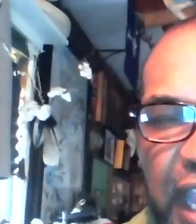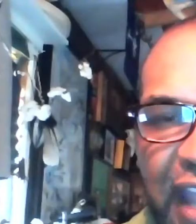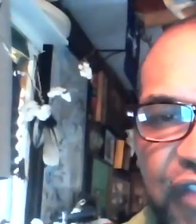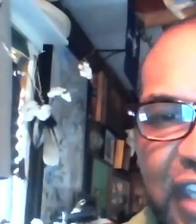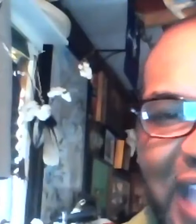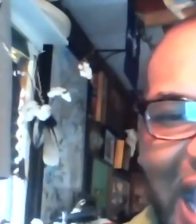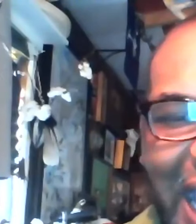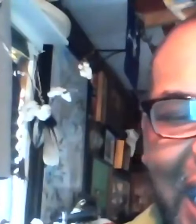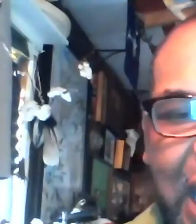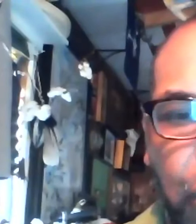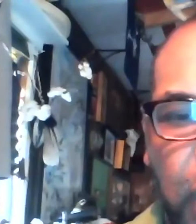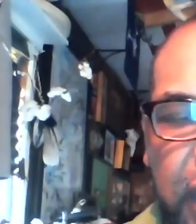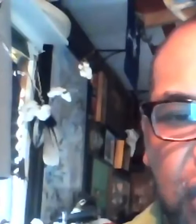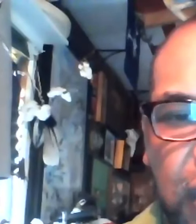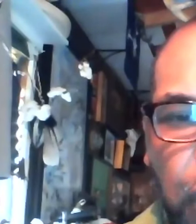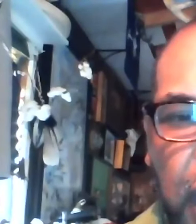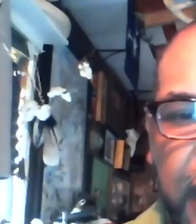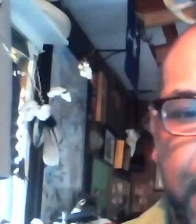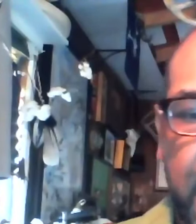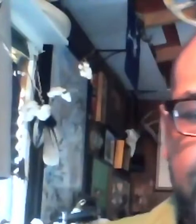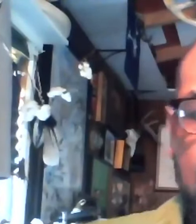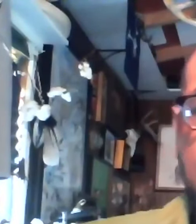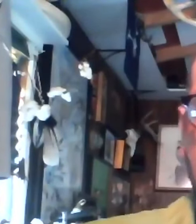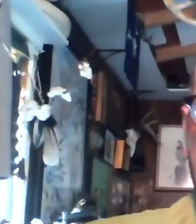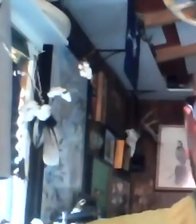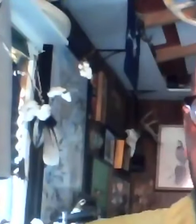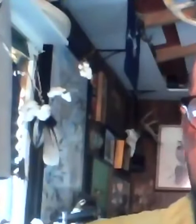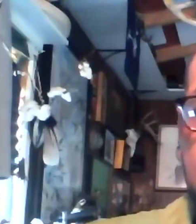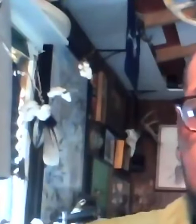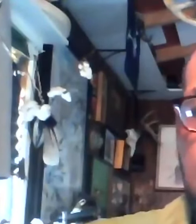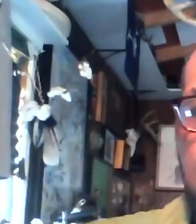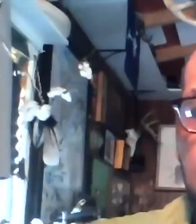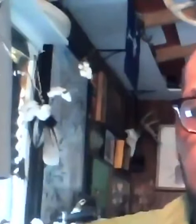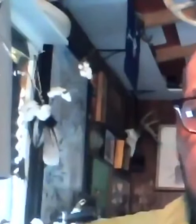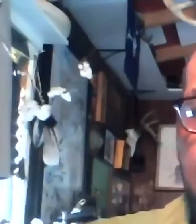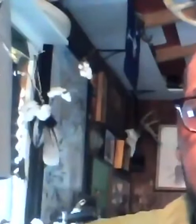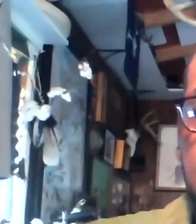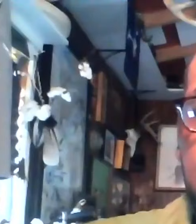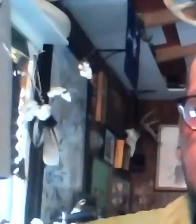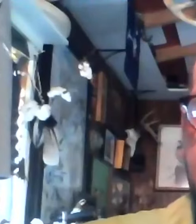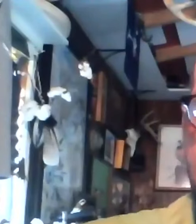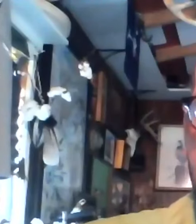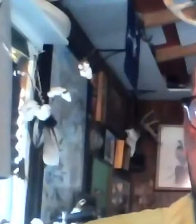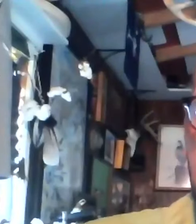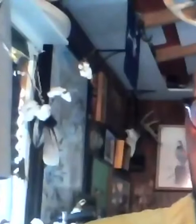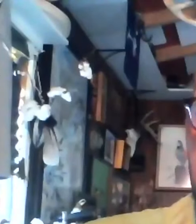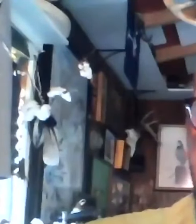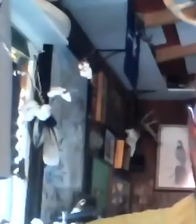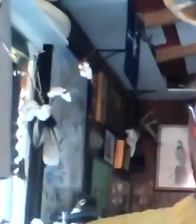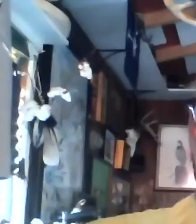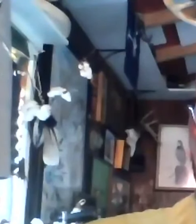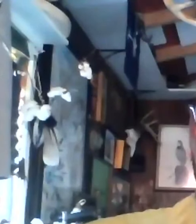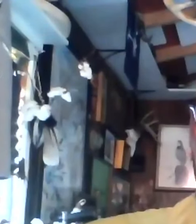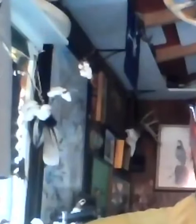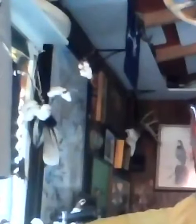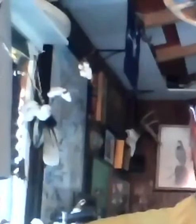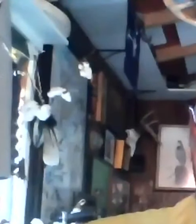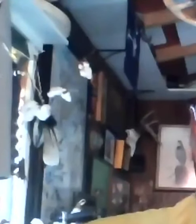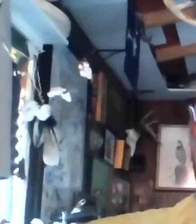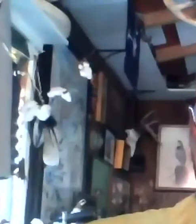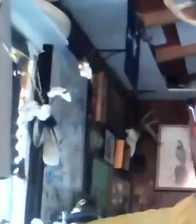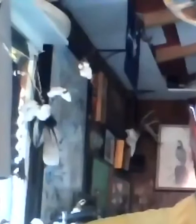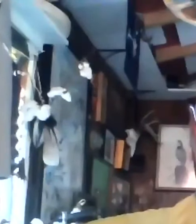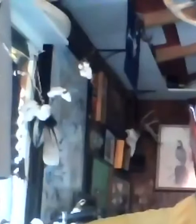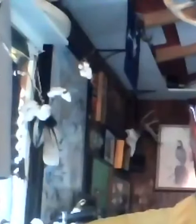states that have these high rates of crime. I look at my native South Carolina and see in South Carolina